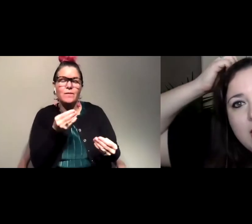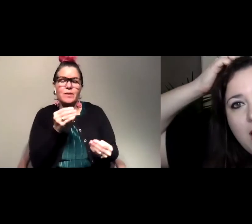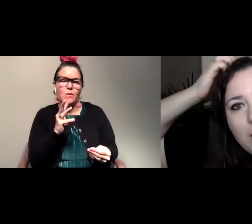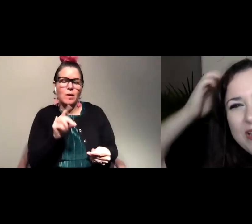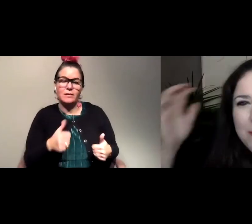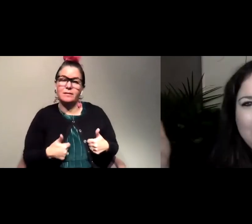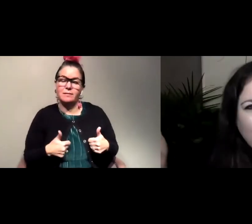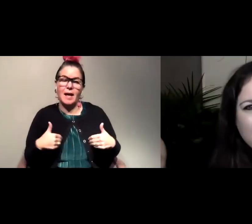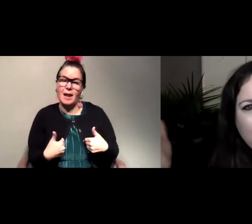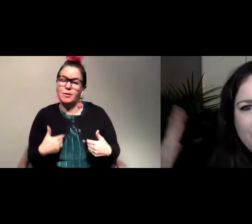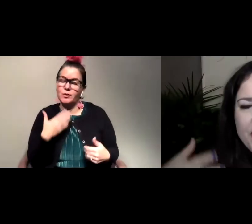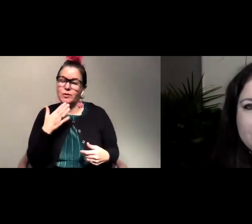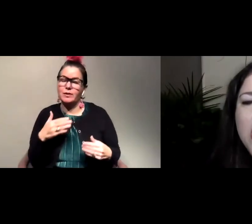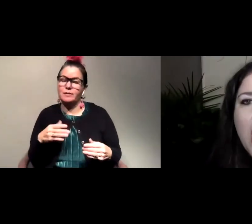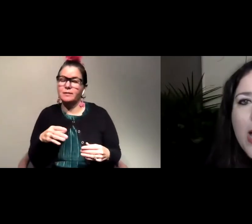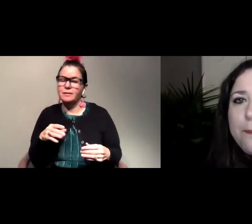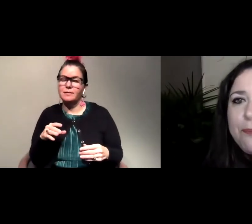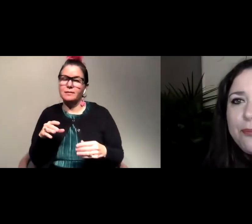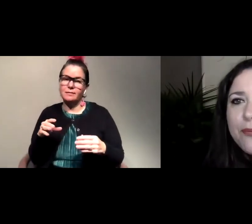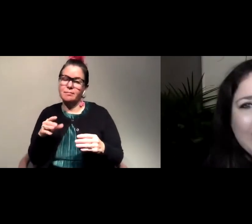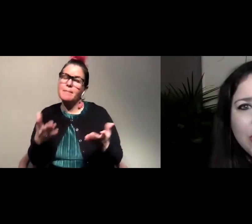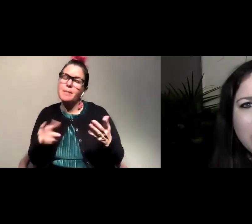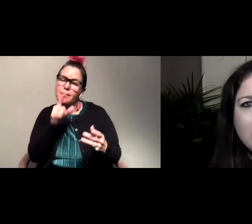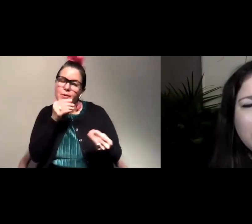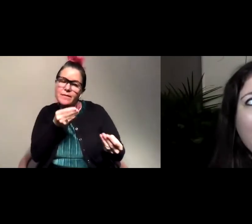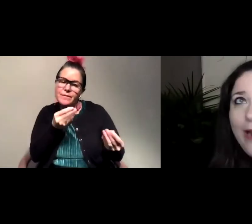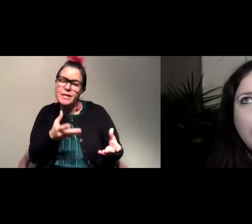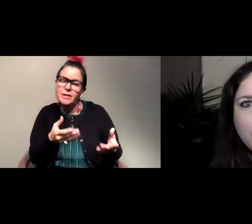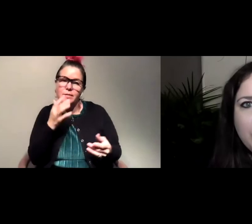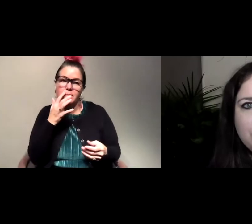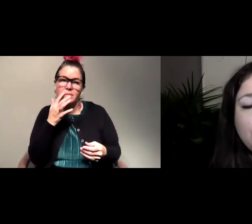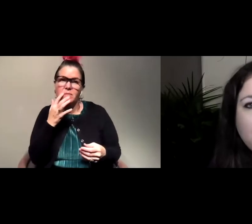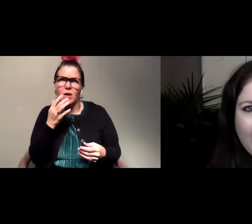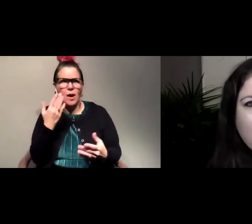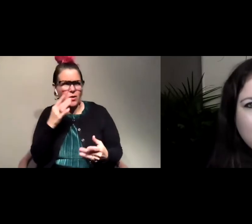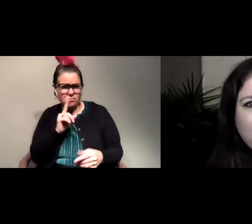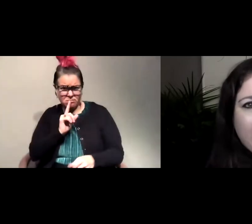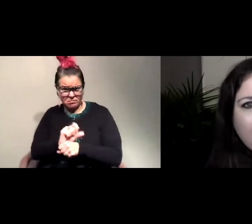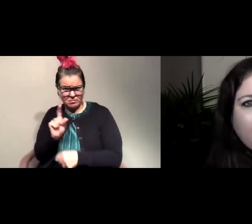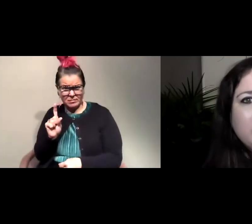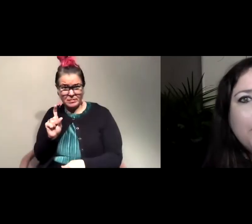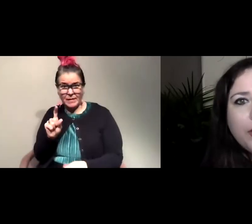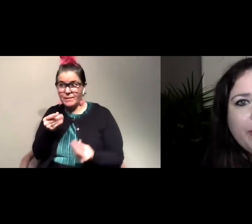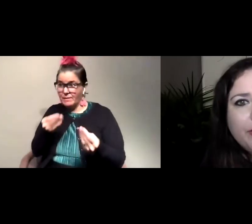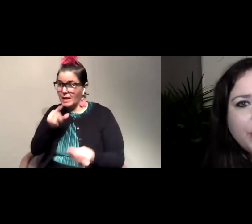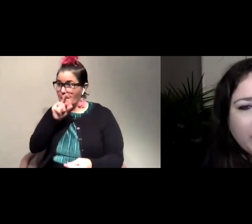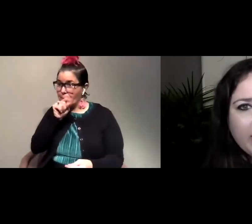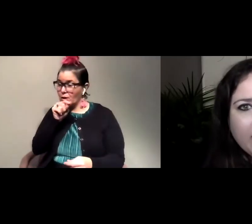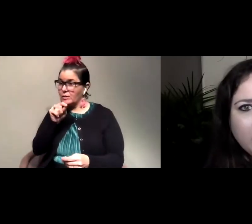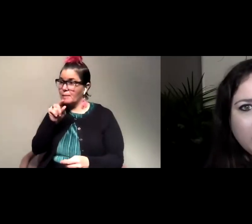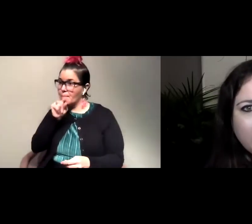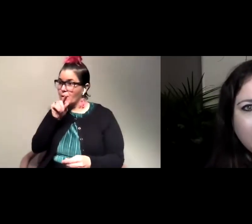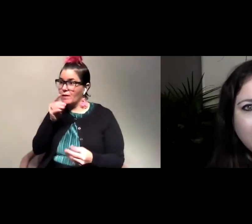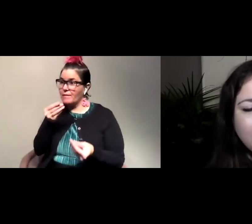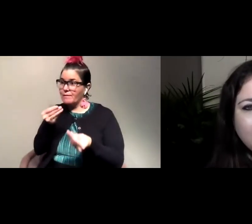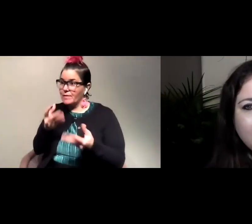advice except maybe birds and bird feeders it's actually I don't even know if that's true is feeding birds and bird feeders a good idea